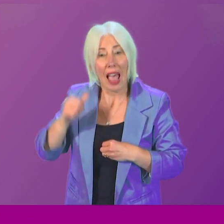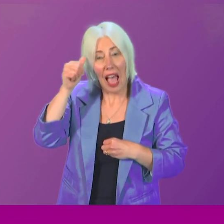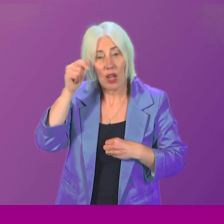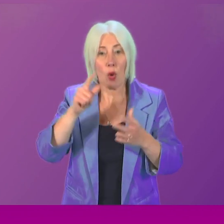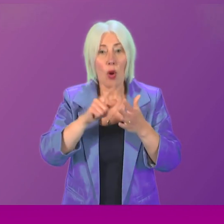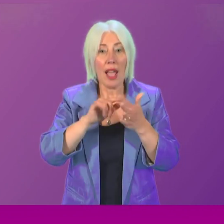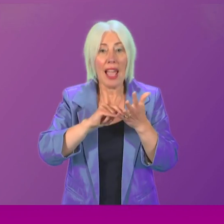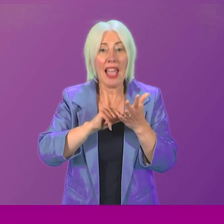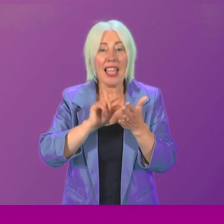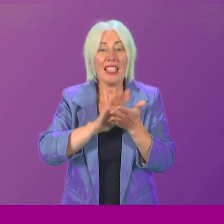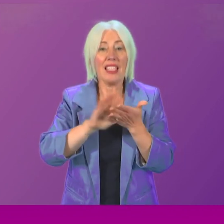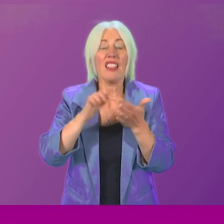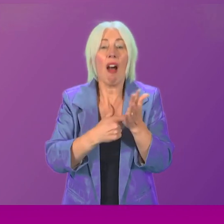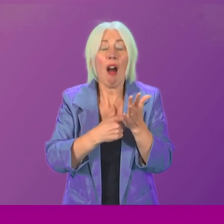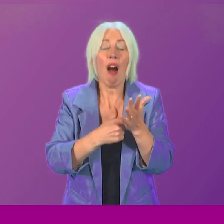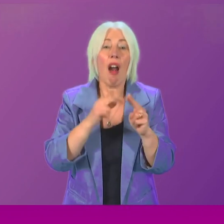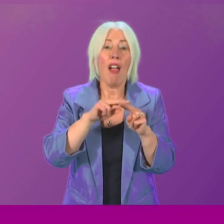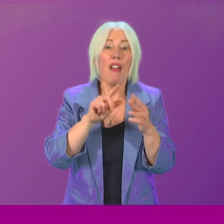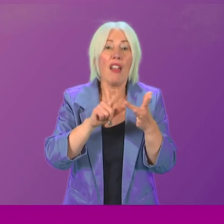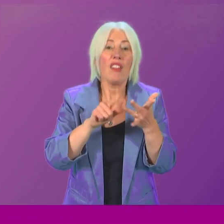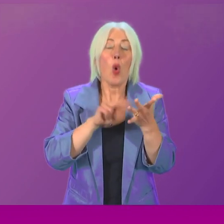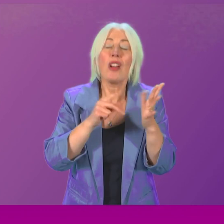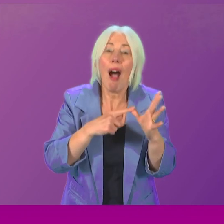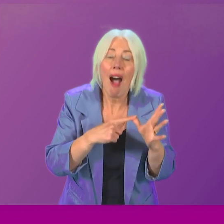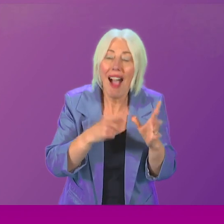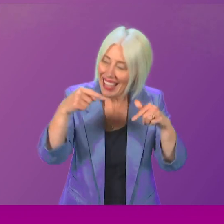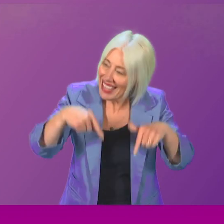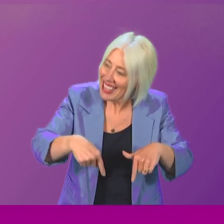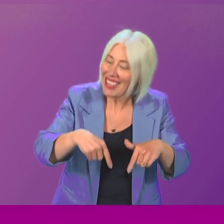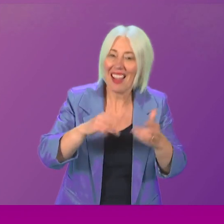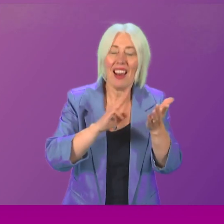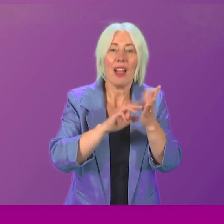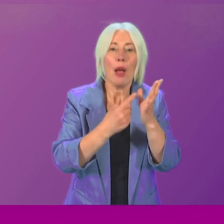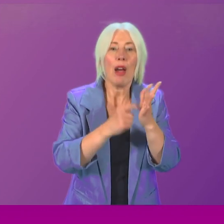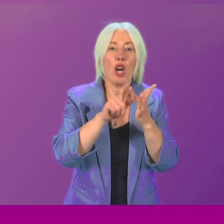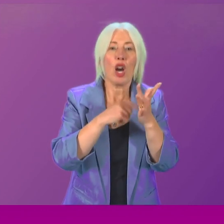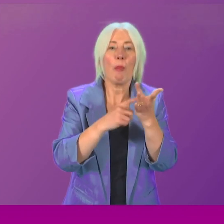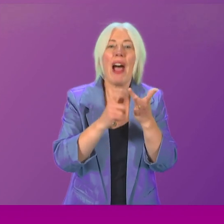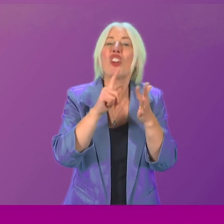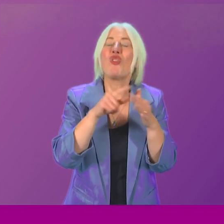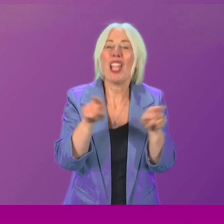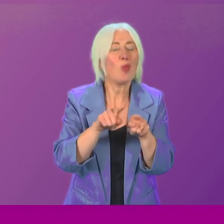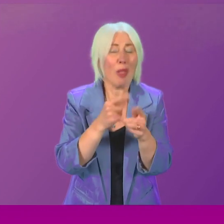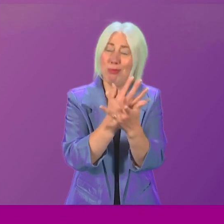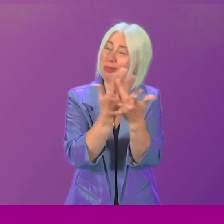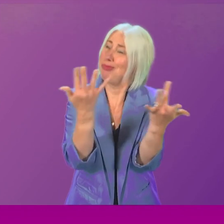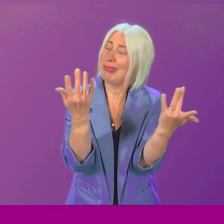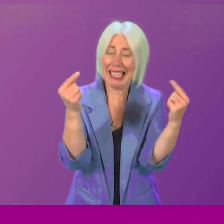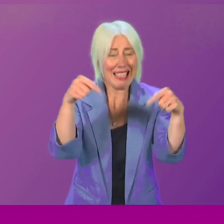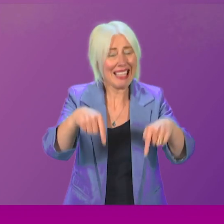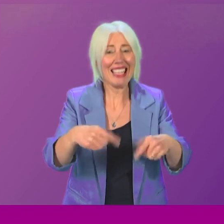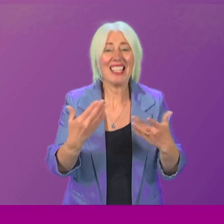is here, that Fiona is here, and Marjorie is here, and so many more. And there will be people today